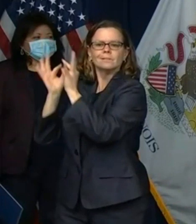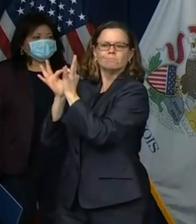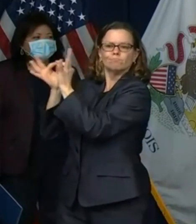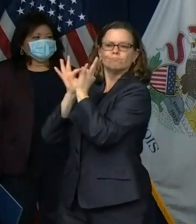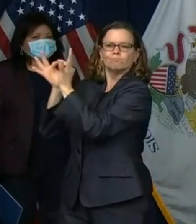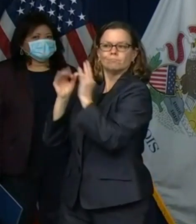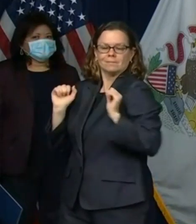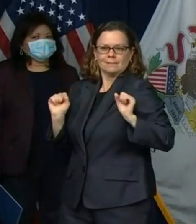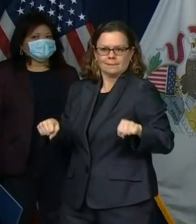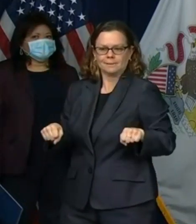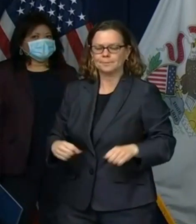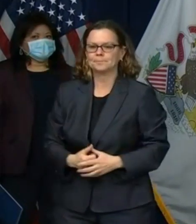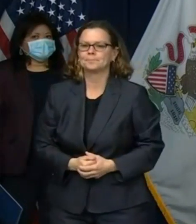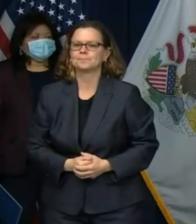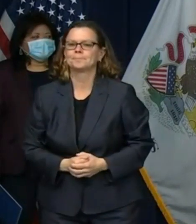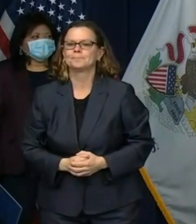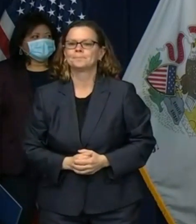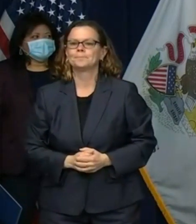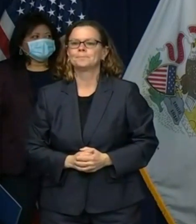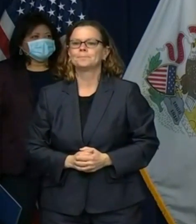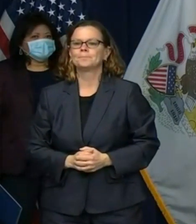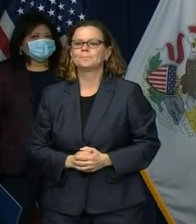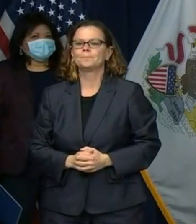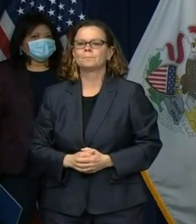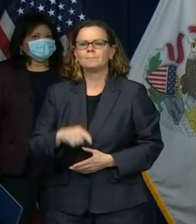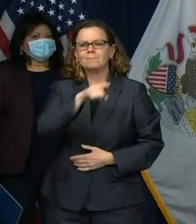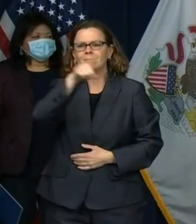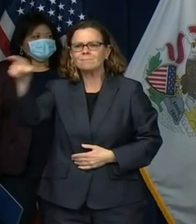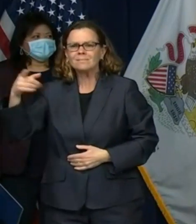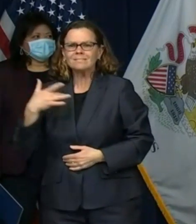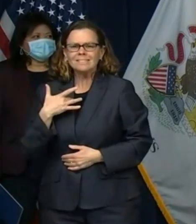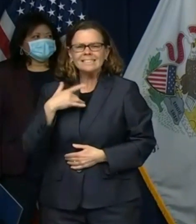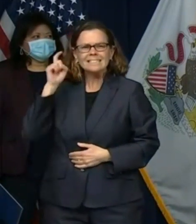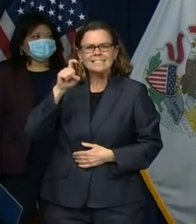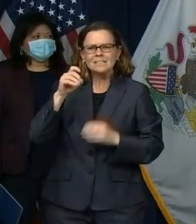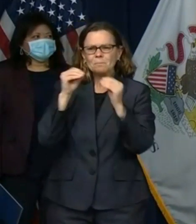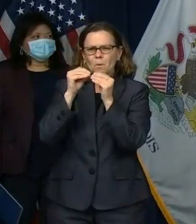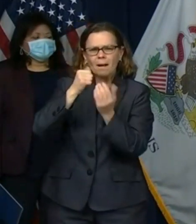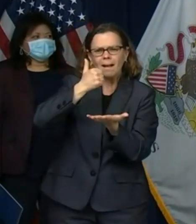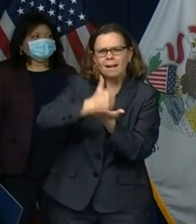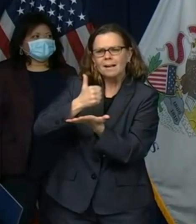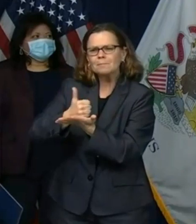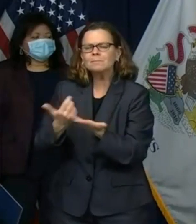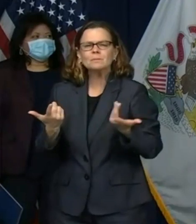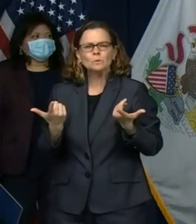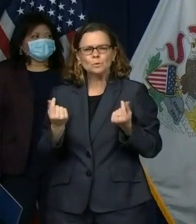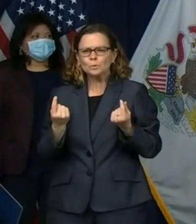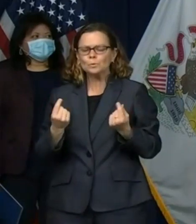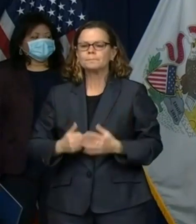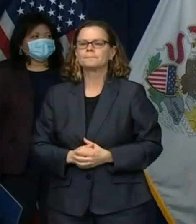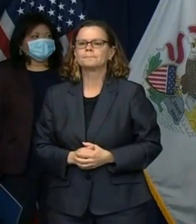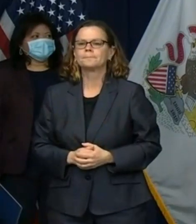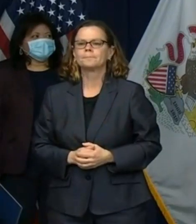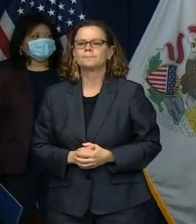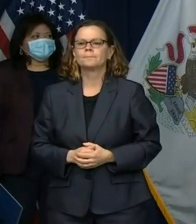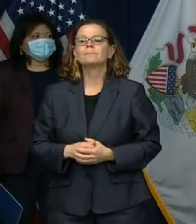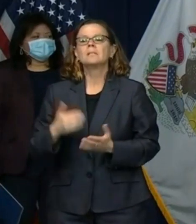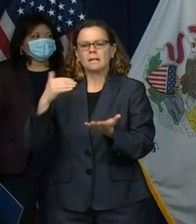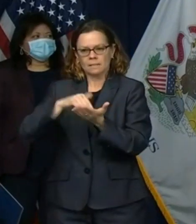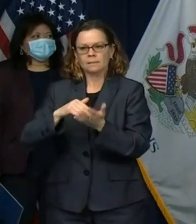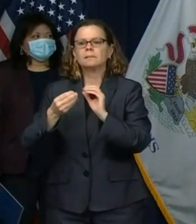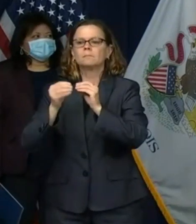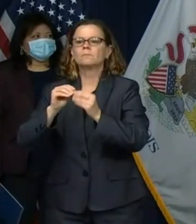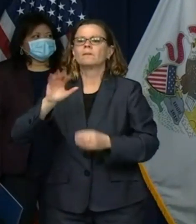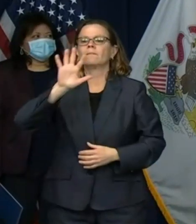the same text line can be used to obtain other services residents can text that number again 55